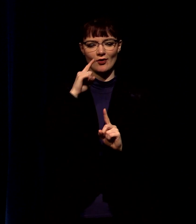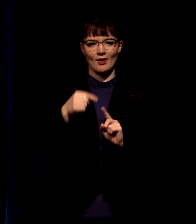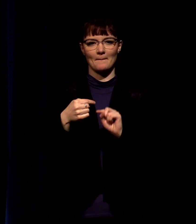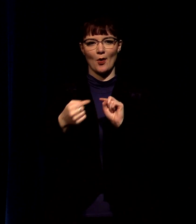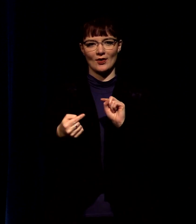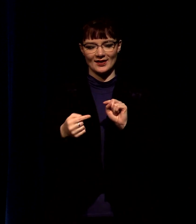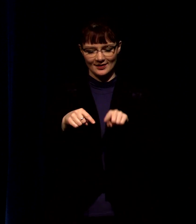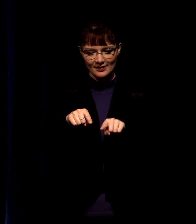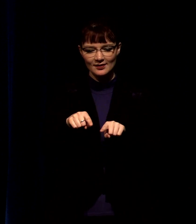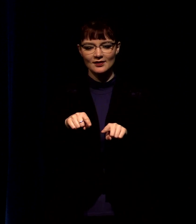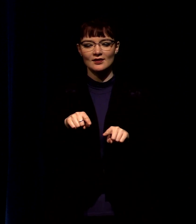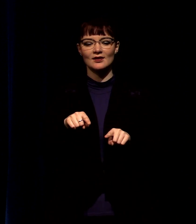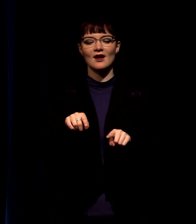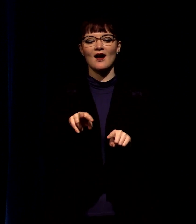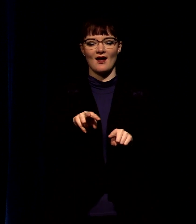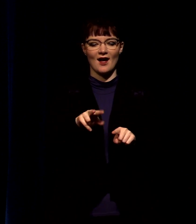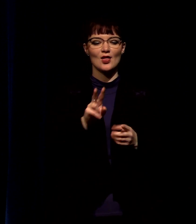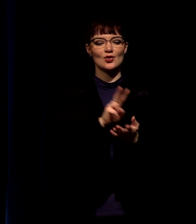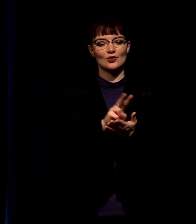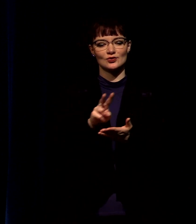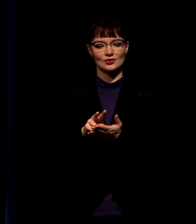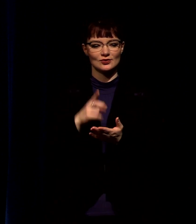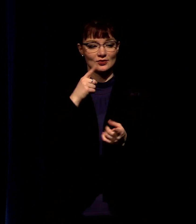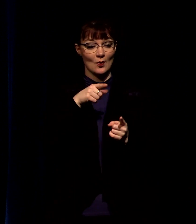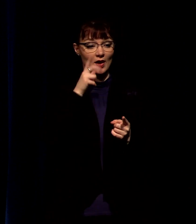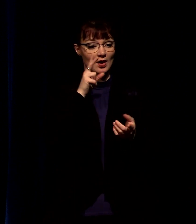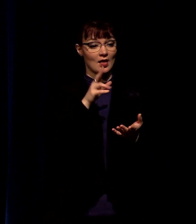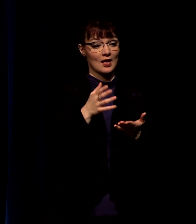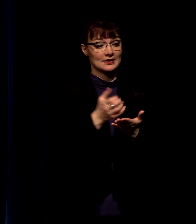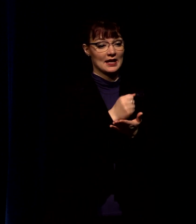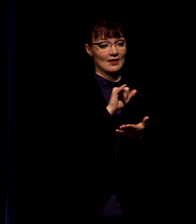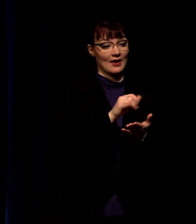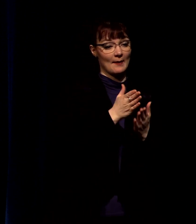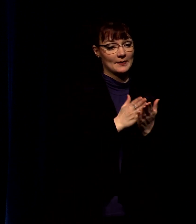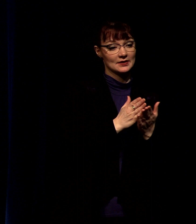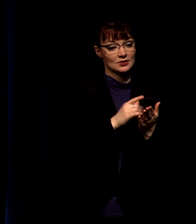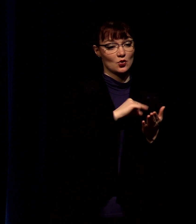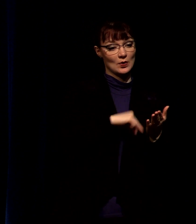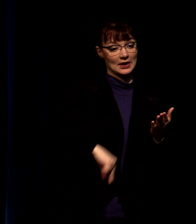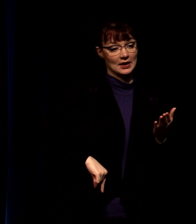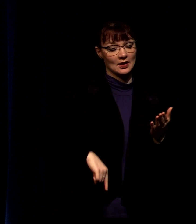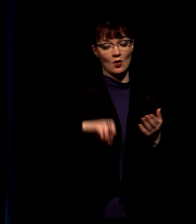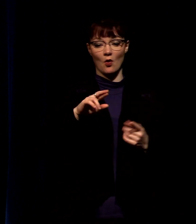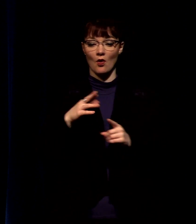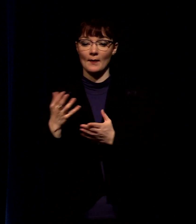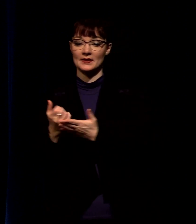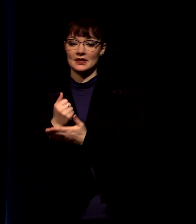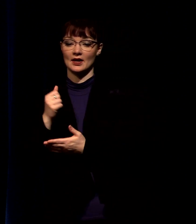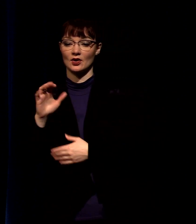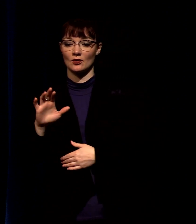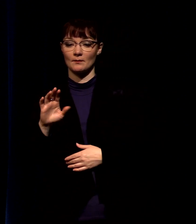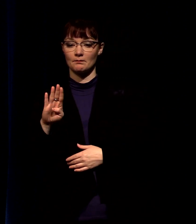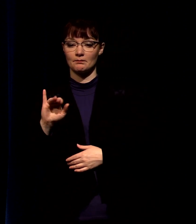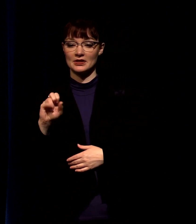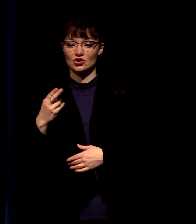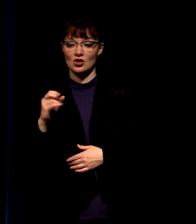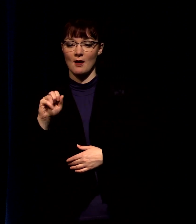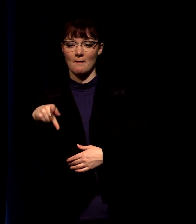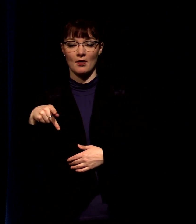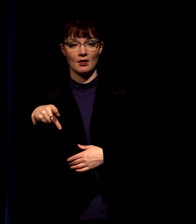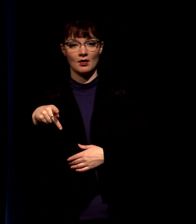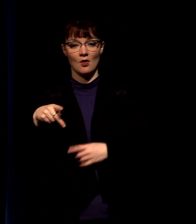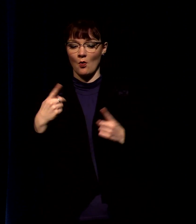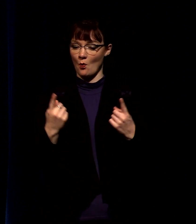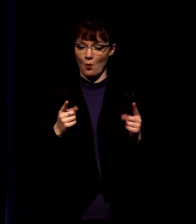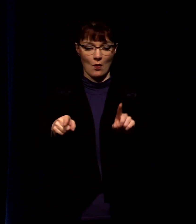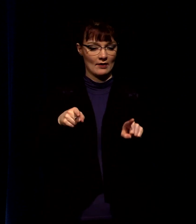like here we go lose lose for them you're going to give me your queen or you're going to give me your bishop because one of them